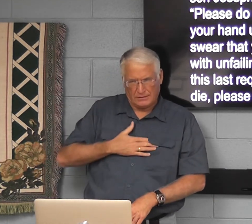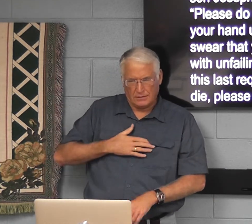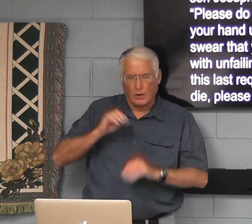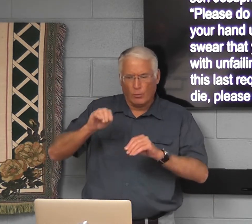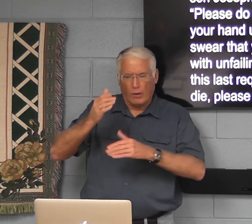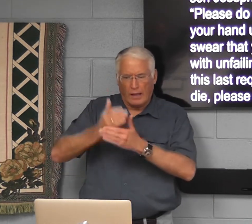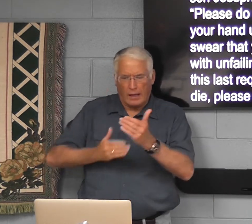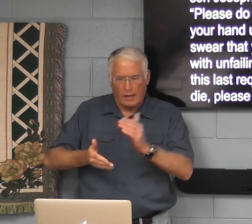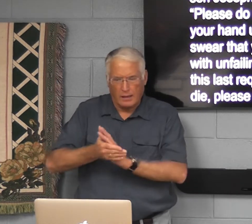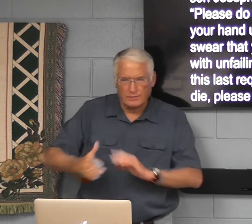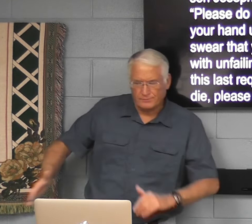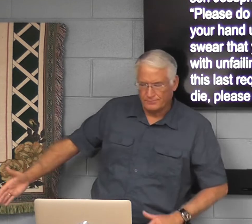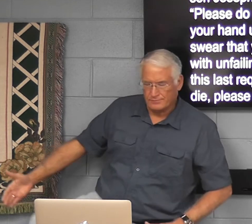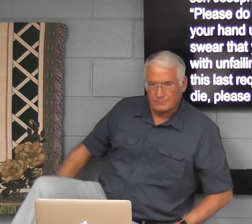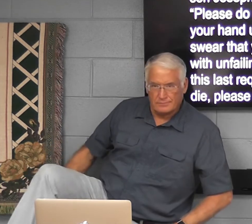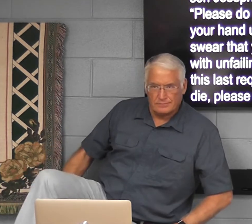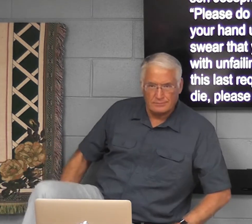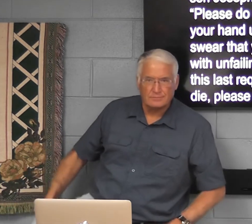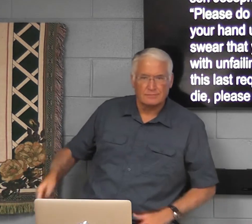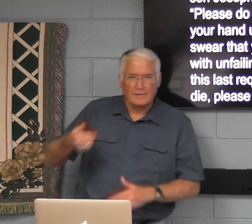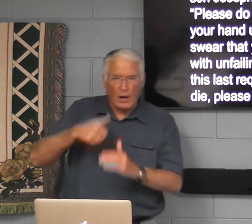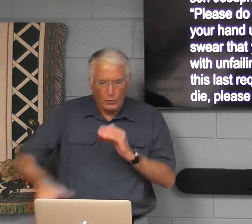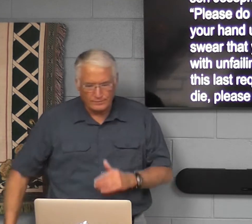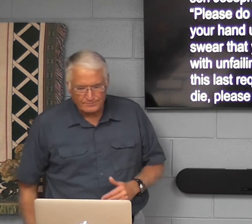favor. Put your hand over my thigh.